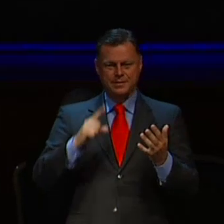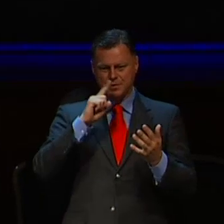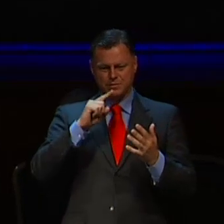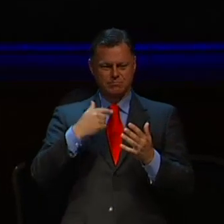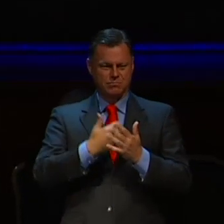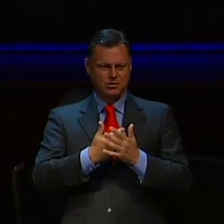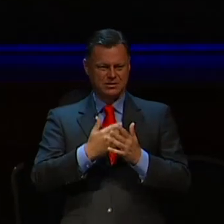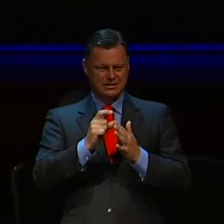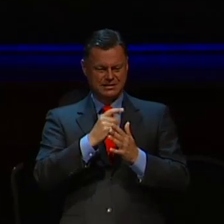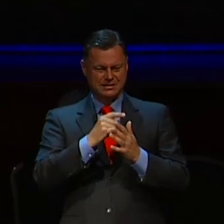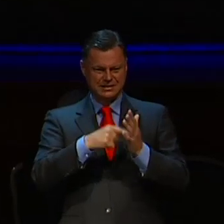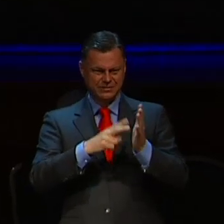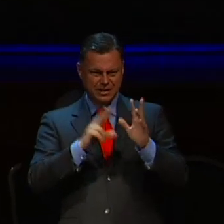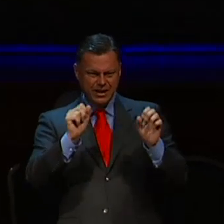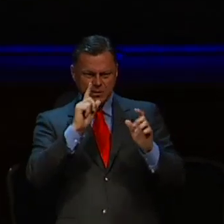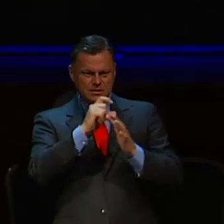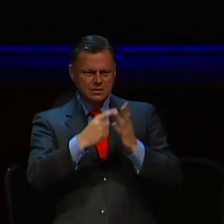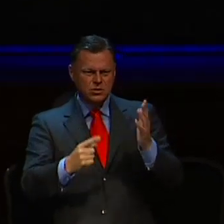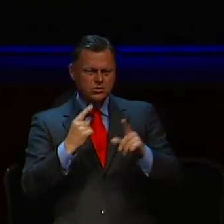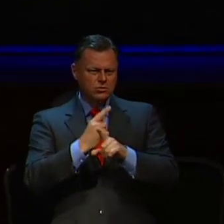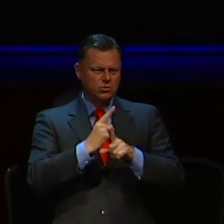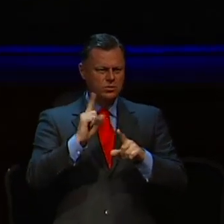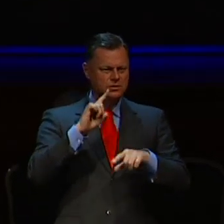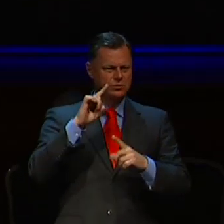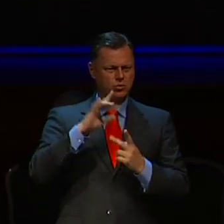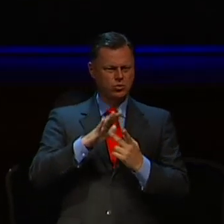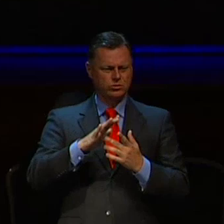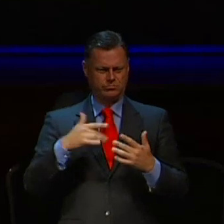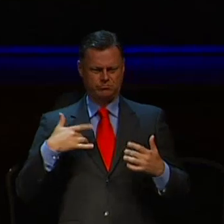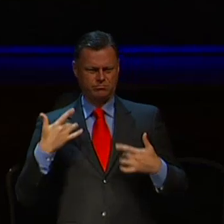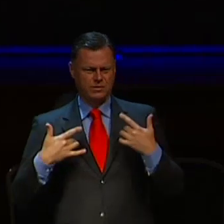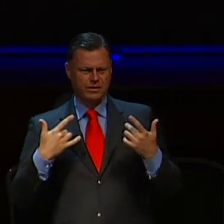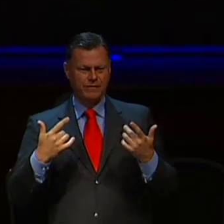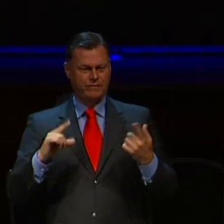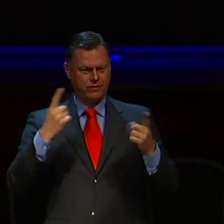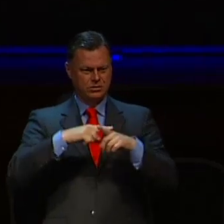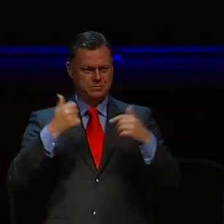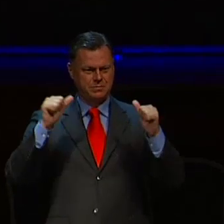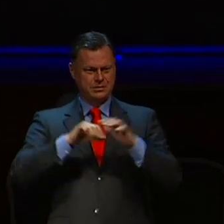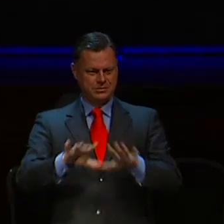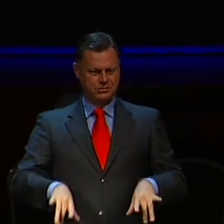our TV screens, talking about what's important to them for the first time in Australia.